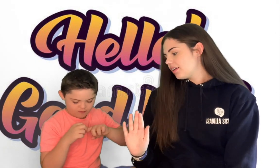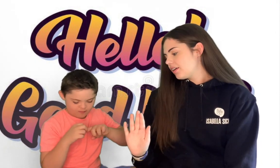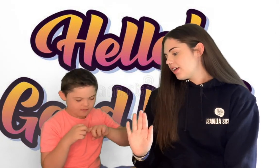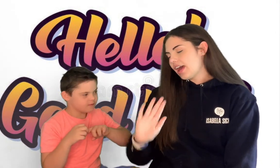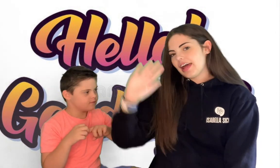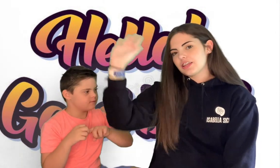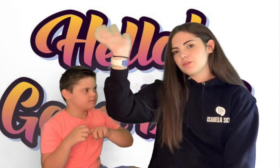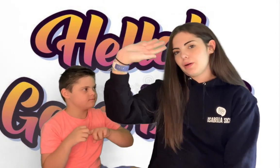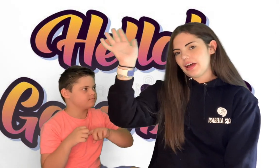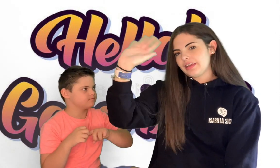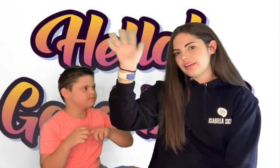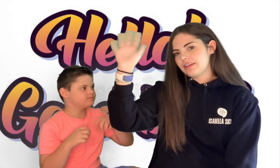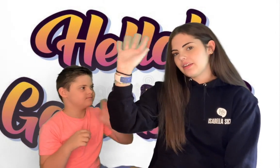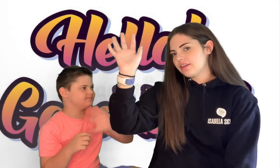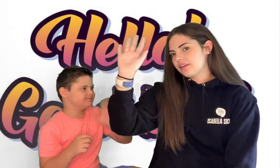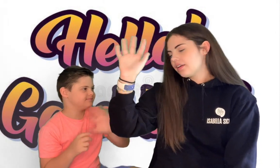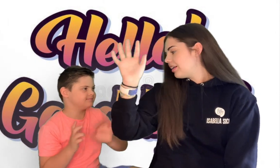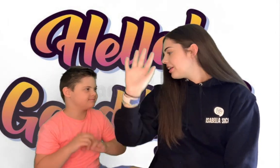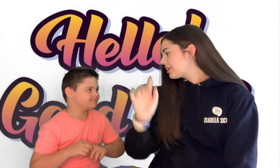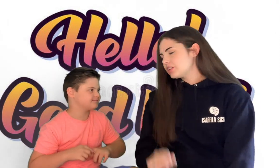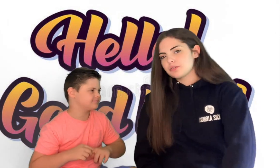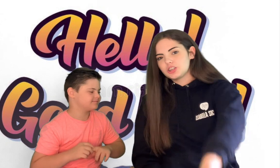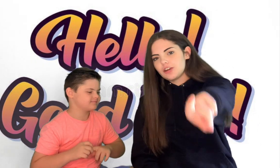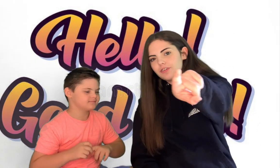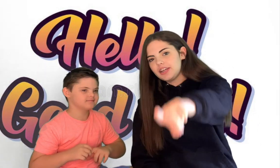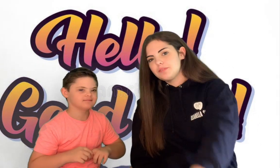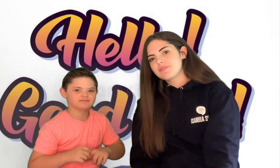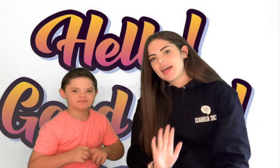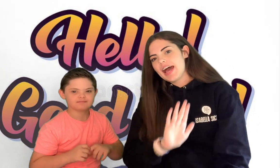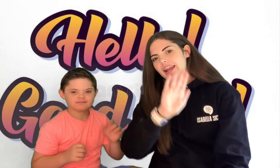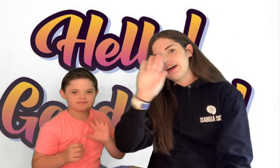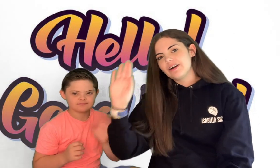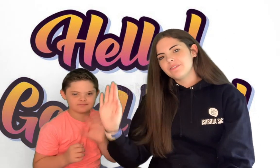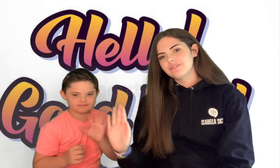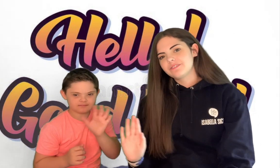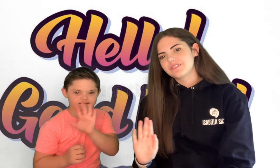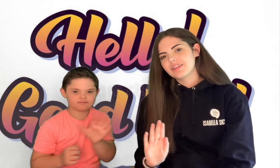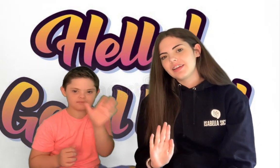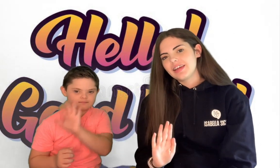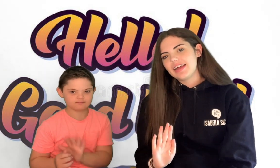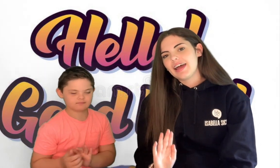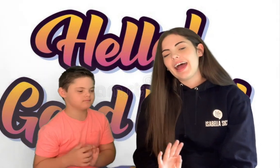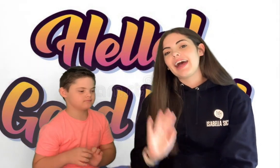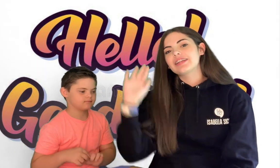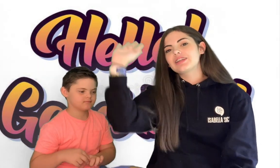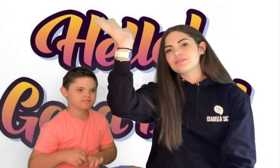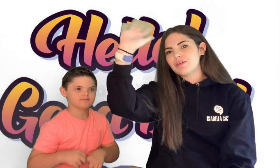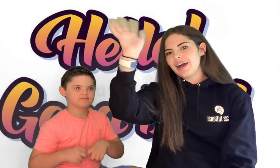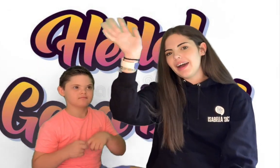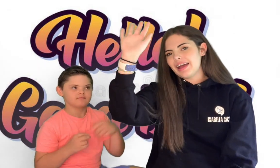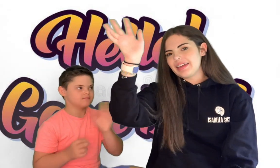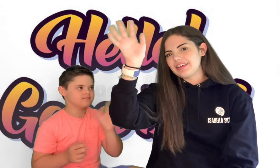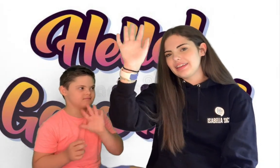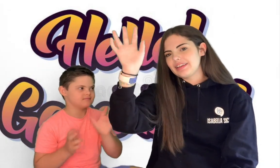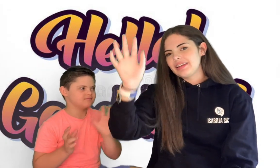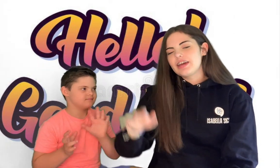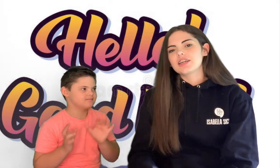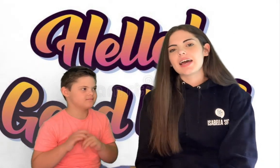and goodbye good job can show everyone hello and goodbye so